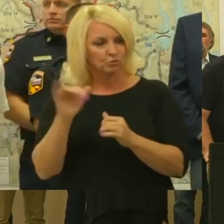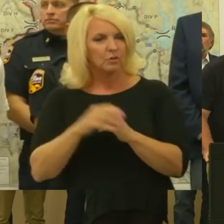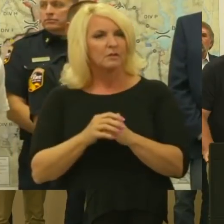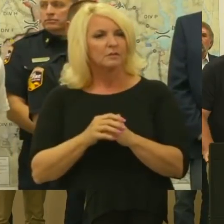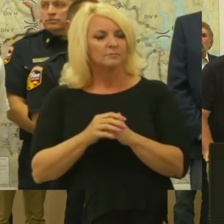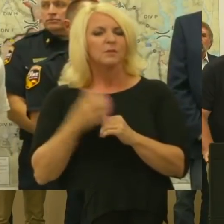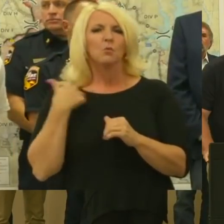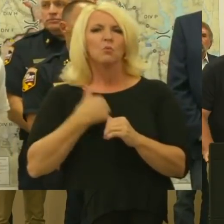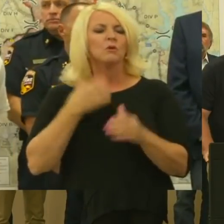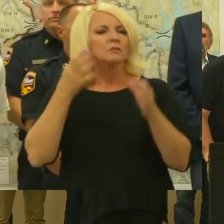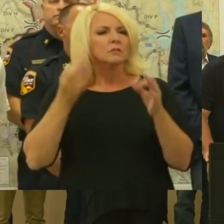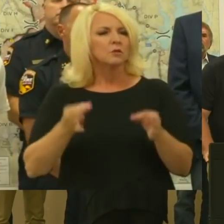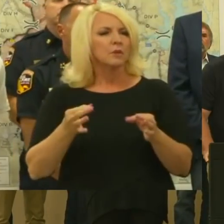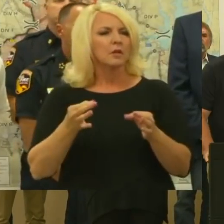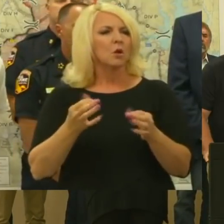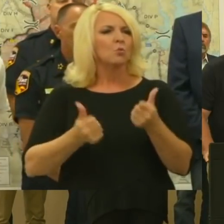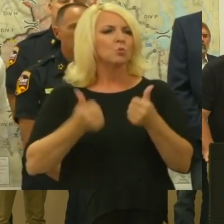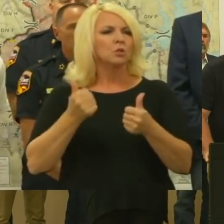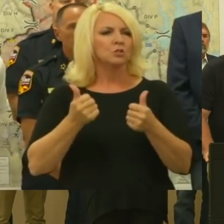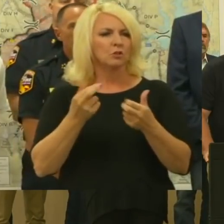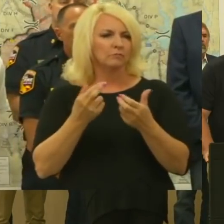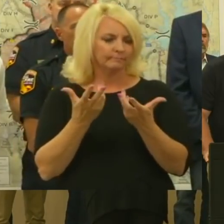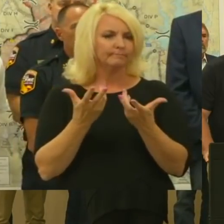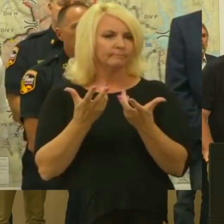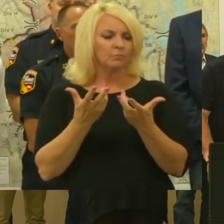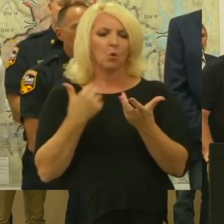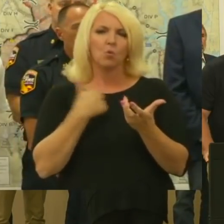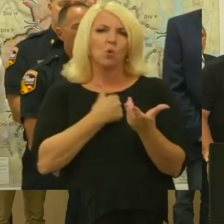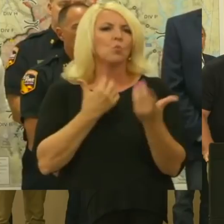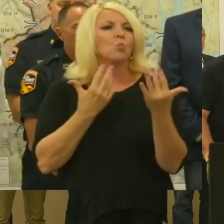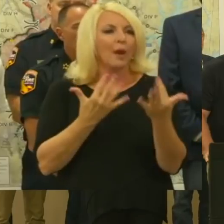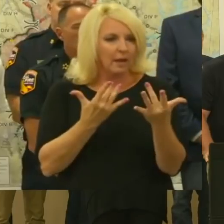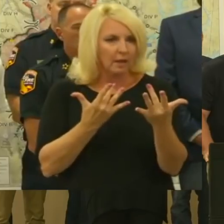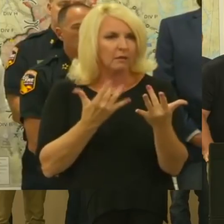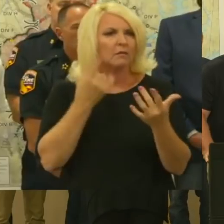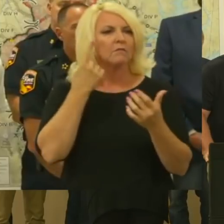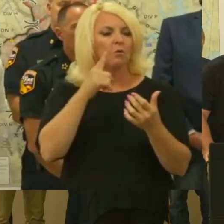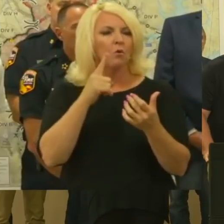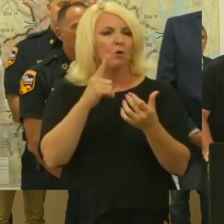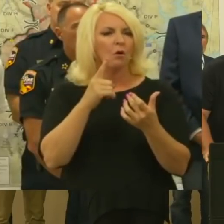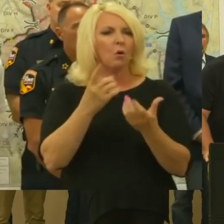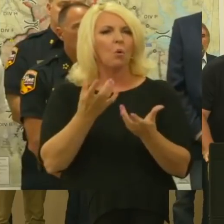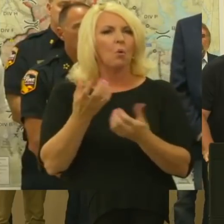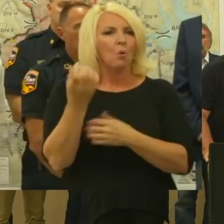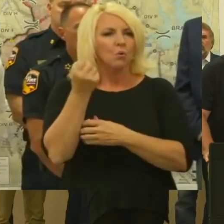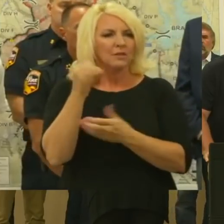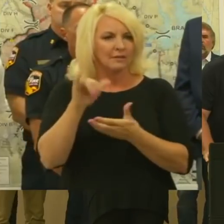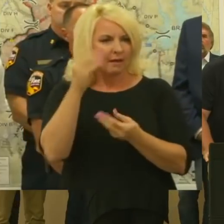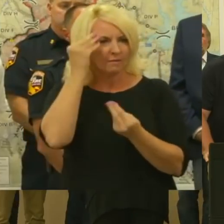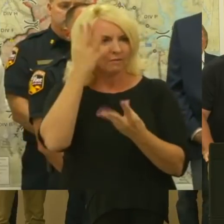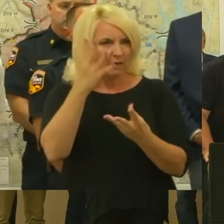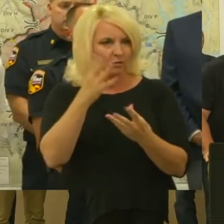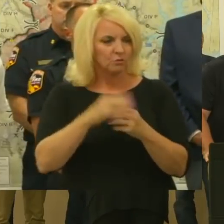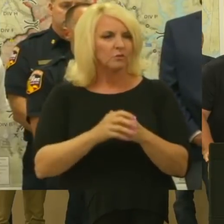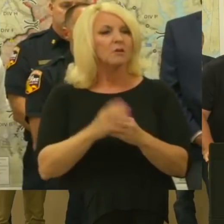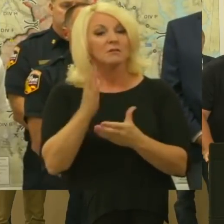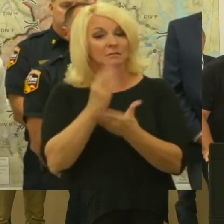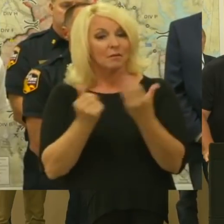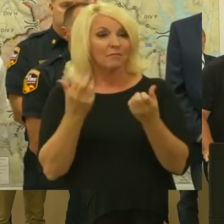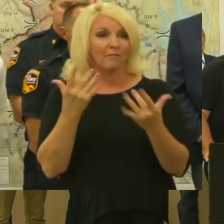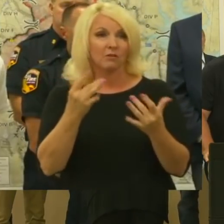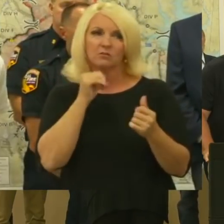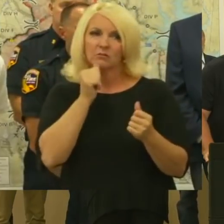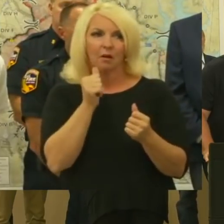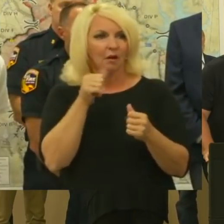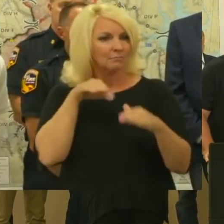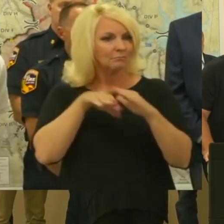determination here on that. So we're still waiting. Yeah, we're in the process of pushing the information. In some areas, we still can't get in and see the extent. And we